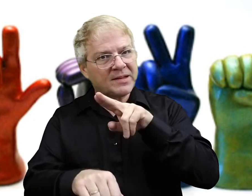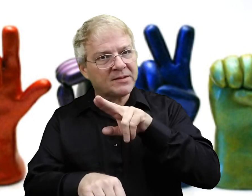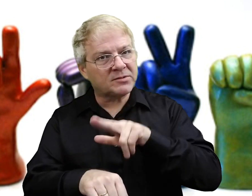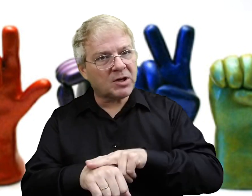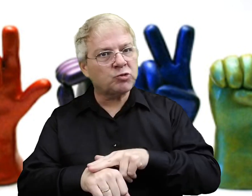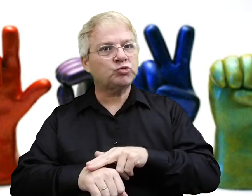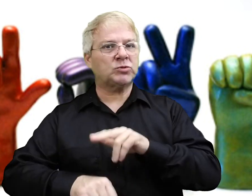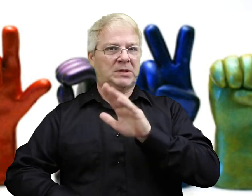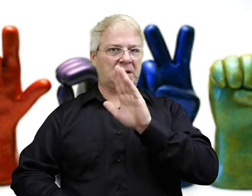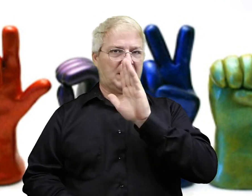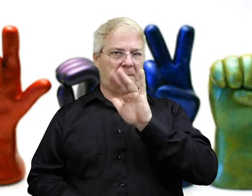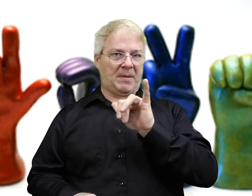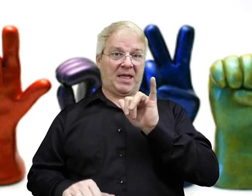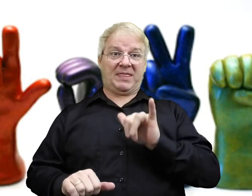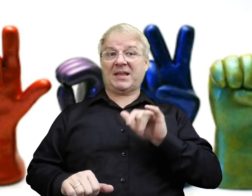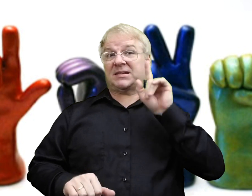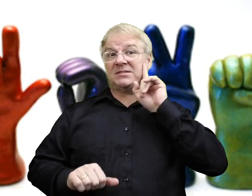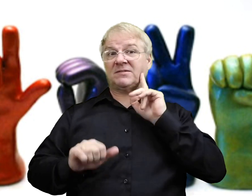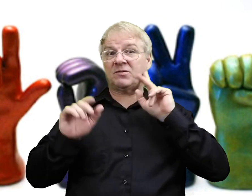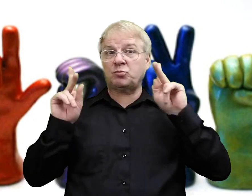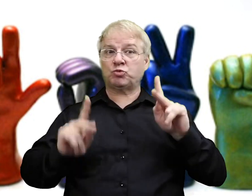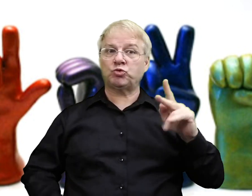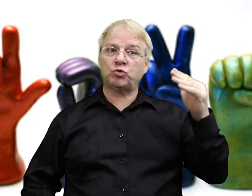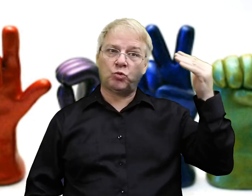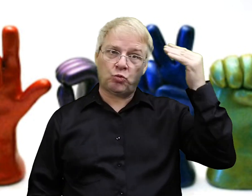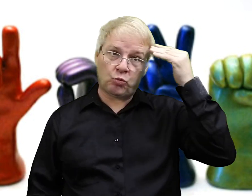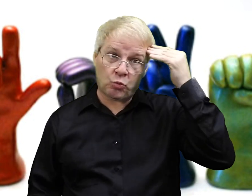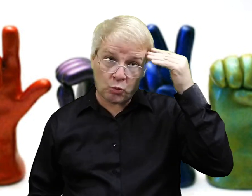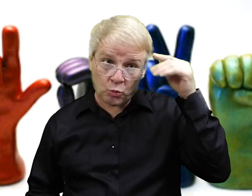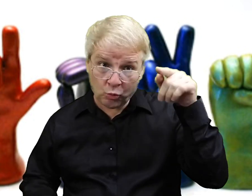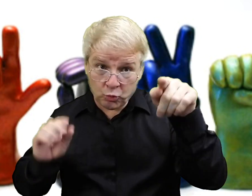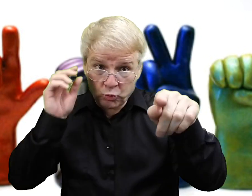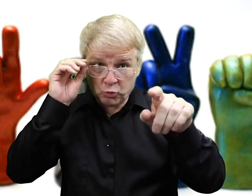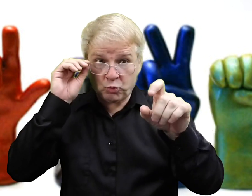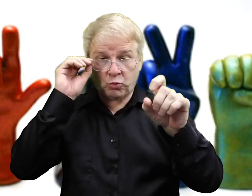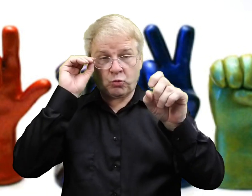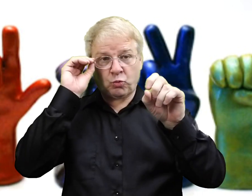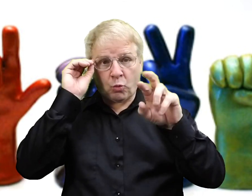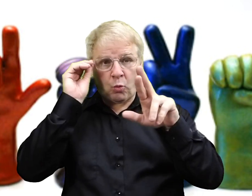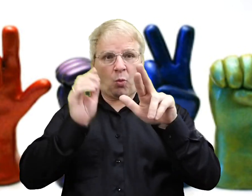A sign name will develop naturally. It develops from the Deaf person knowing you.